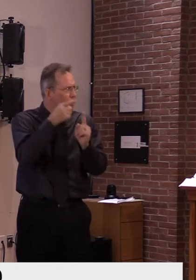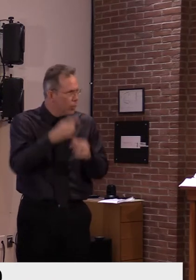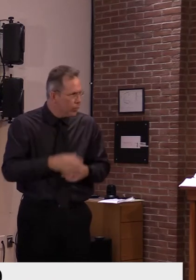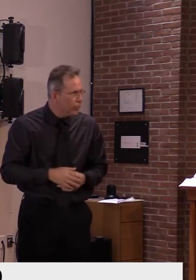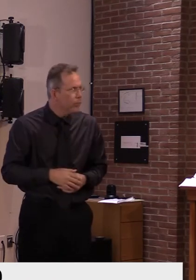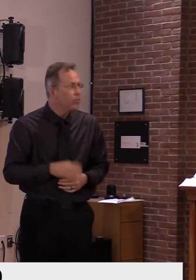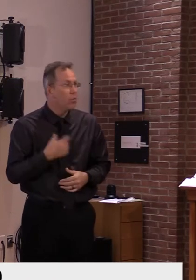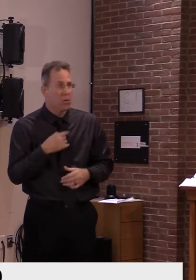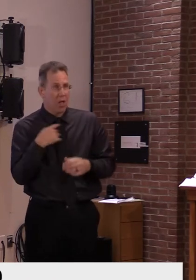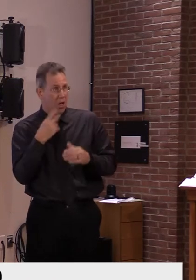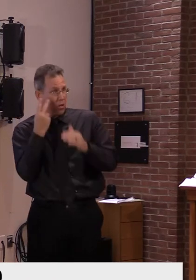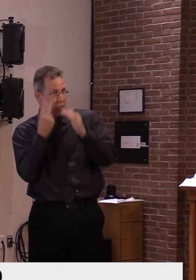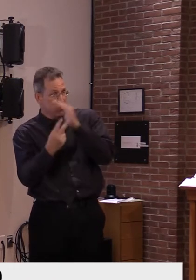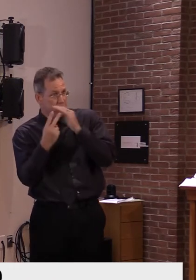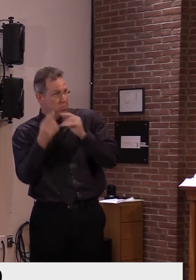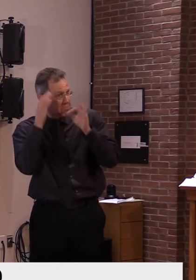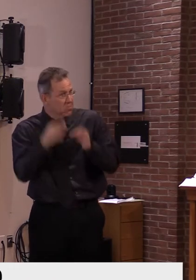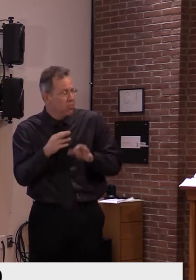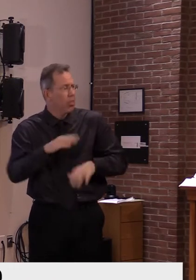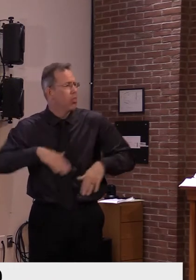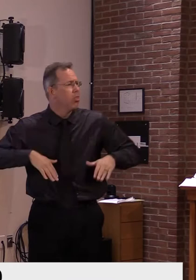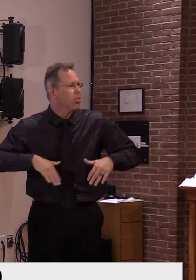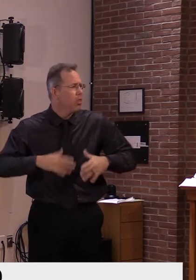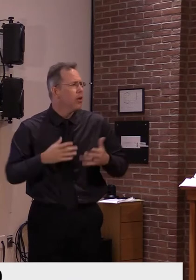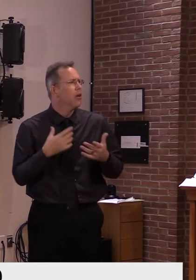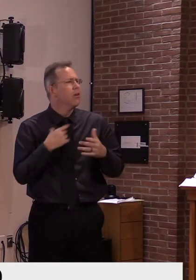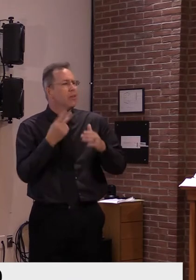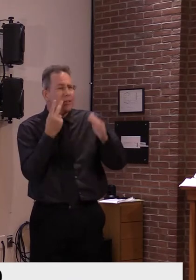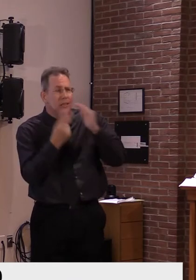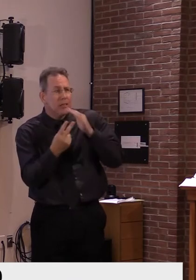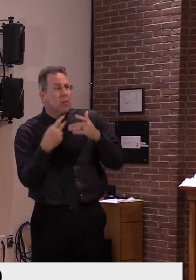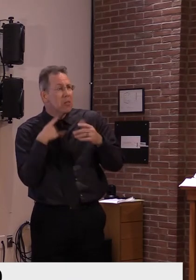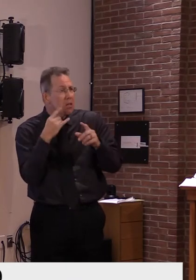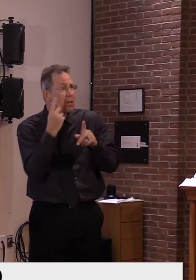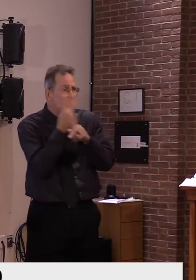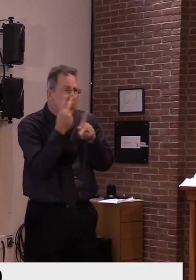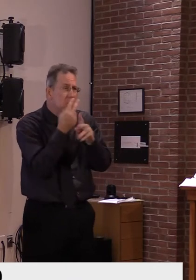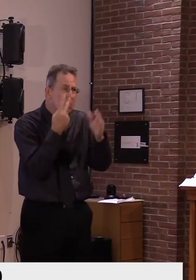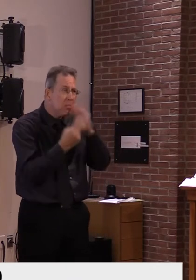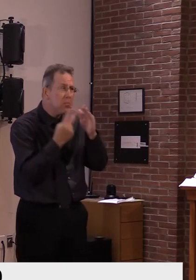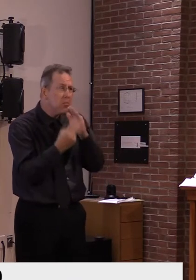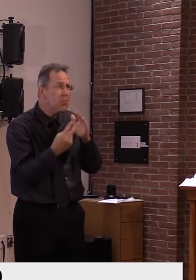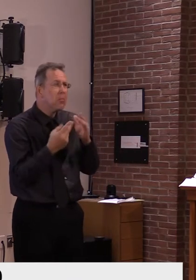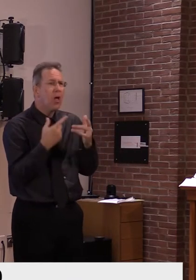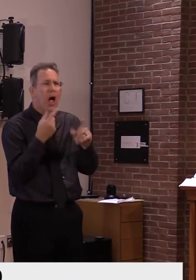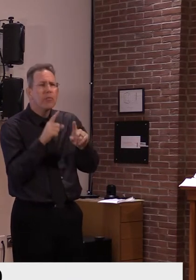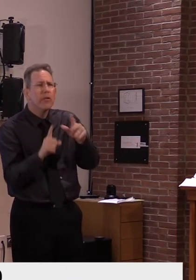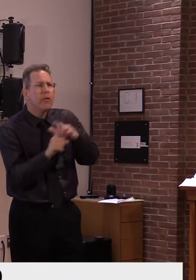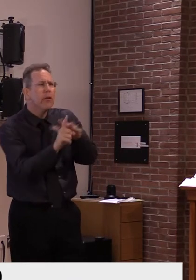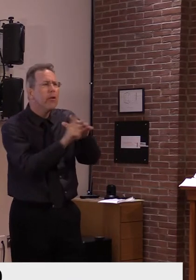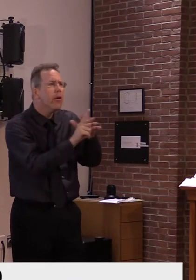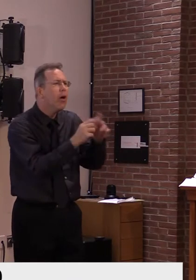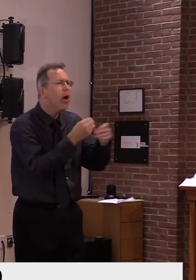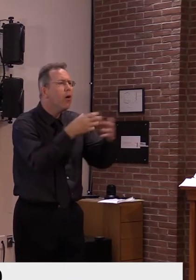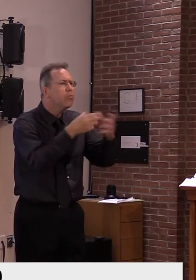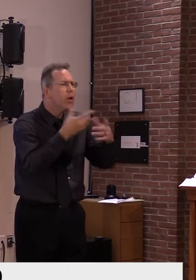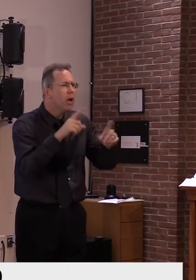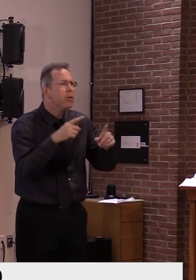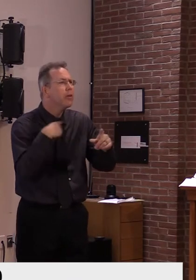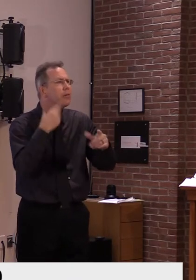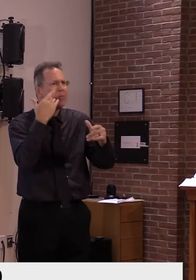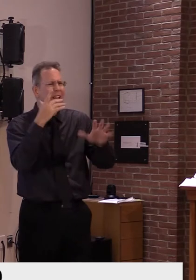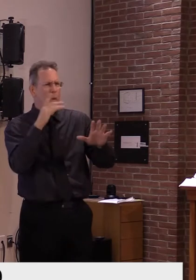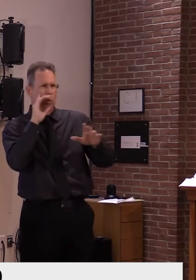numerous times in the past where case growth has gone up. Our forecasts have gone up. Vermonters have responded and those cases have gotten